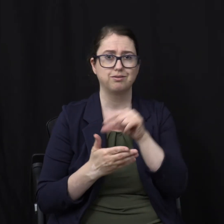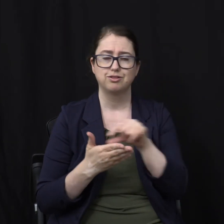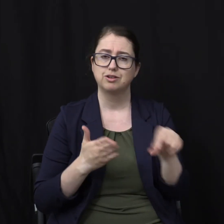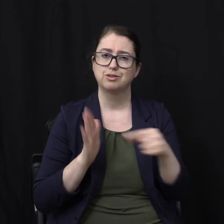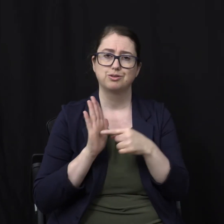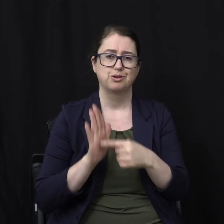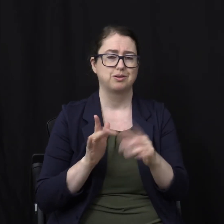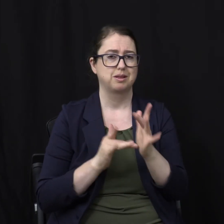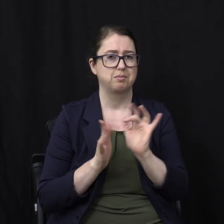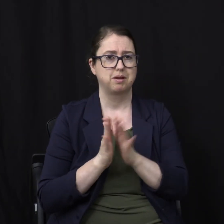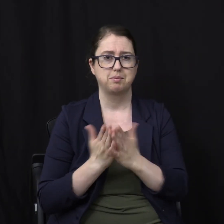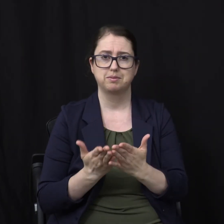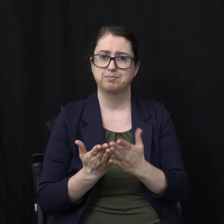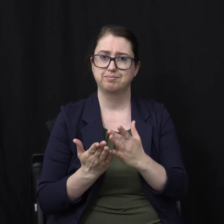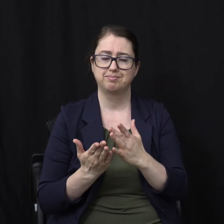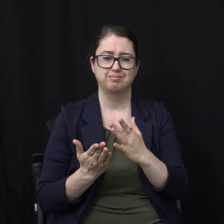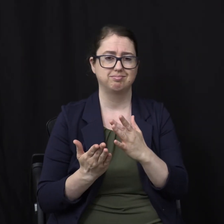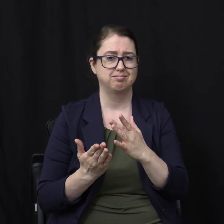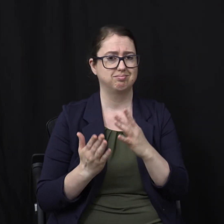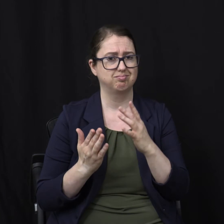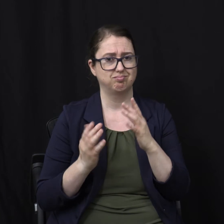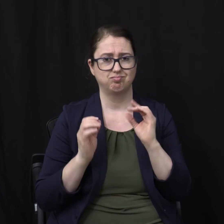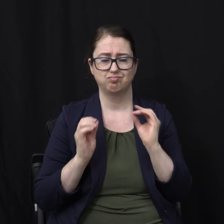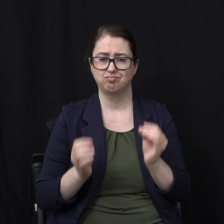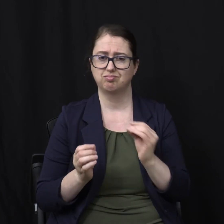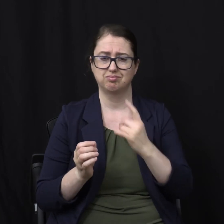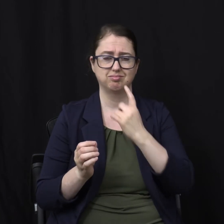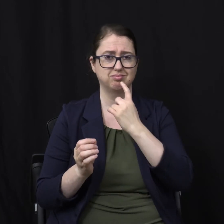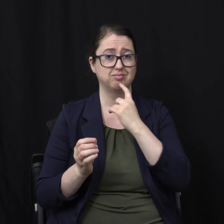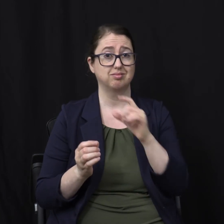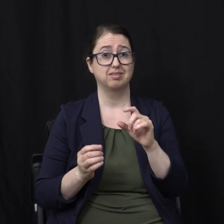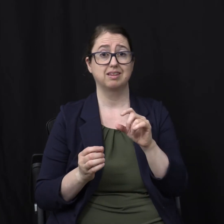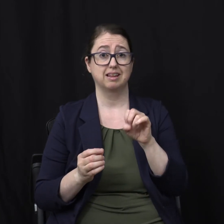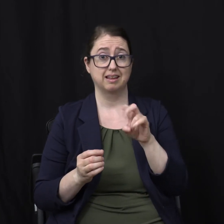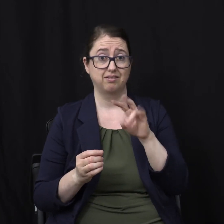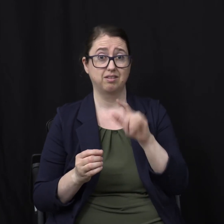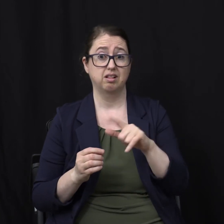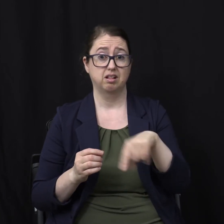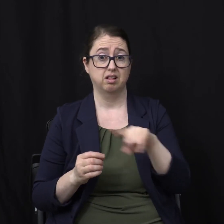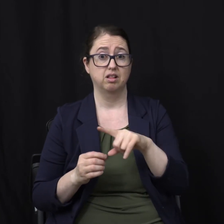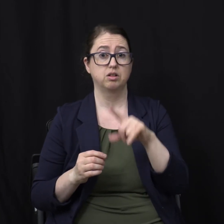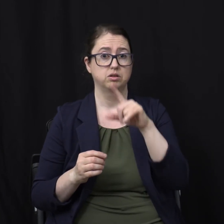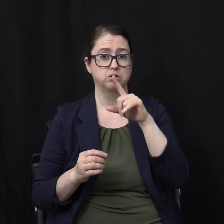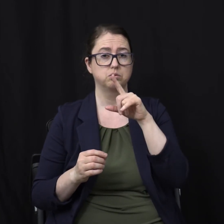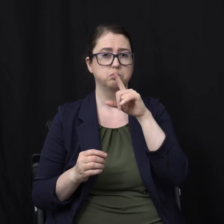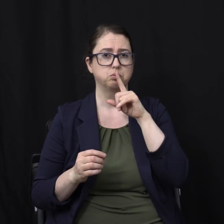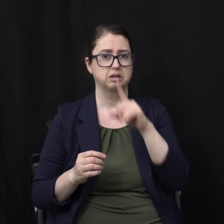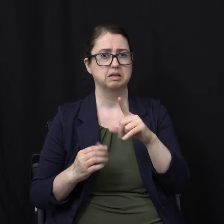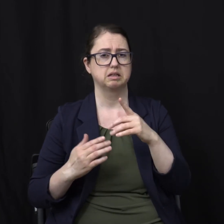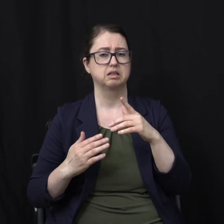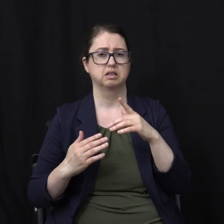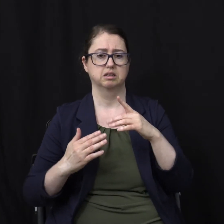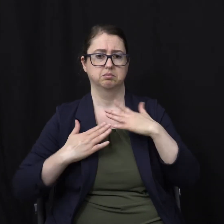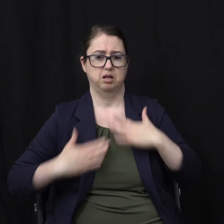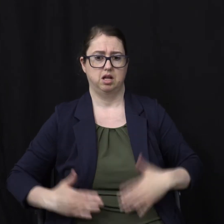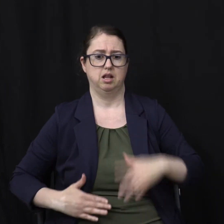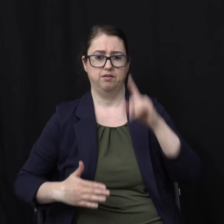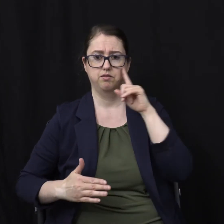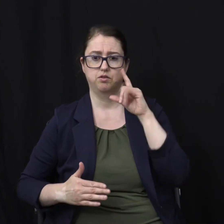In the Bible Says That the wicked Ever receive immortality The Bible says the opposite He who has the son Has